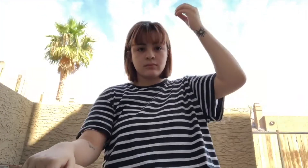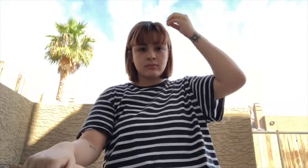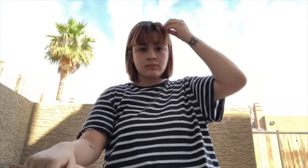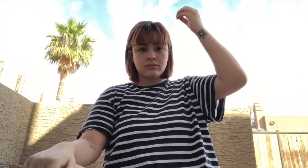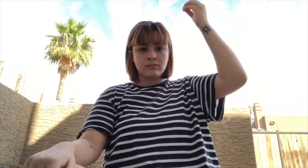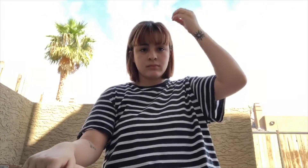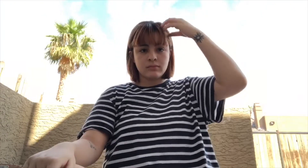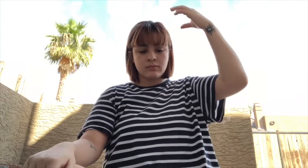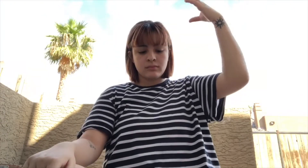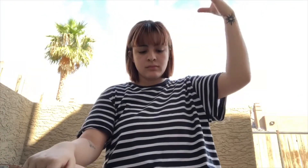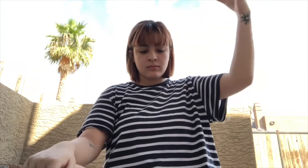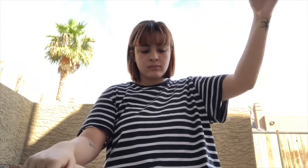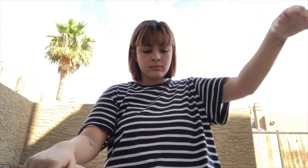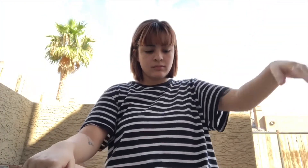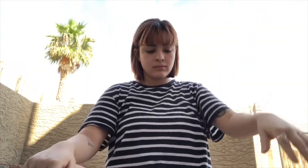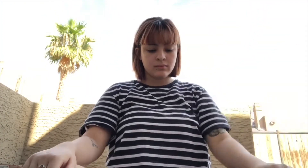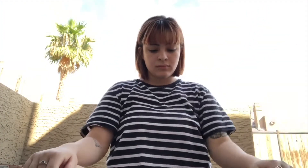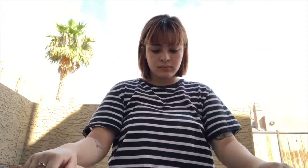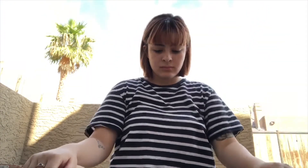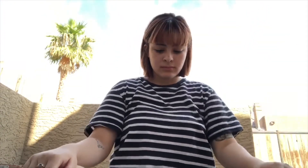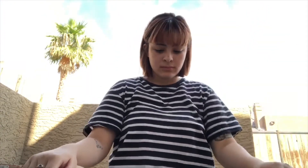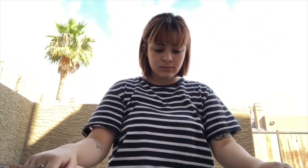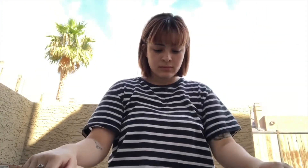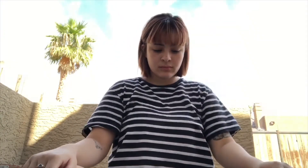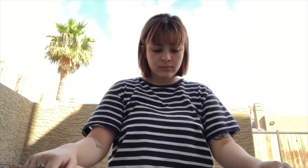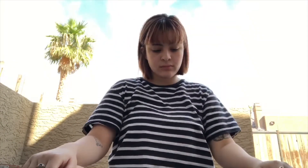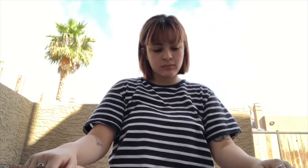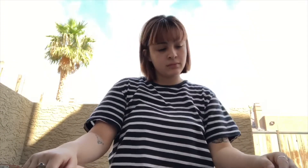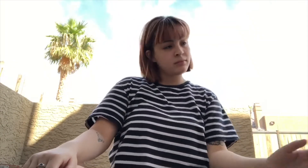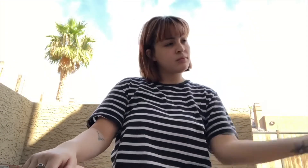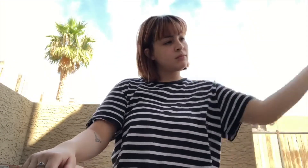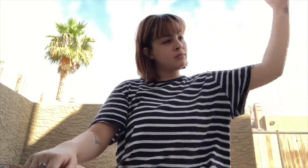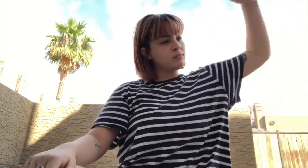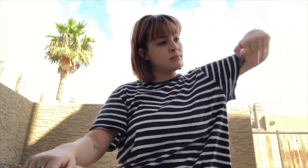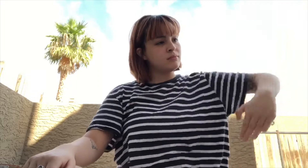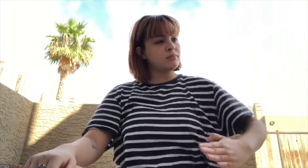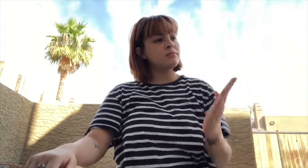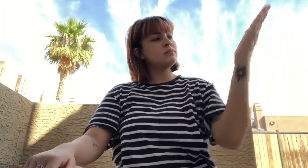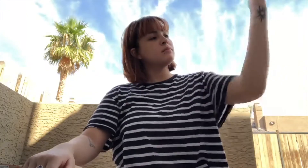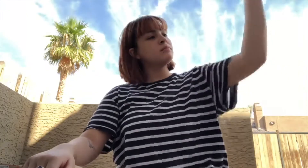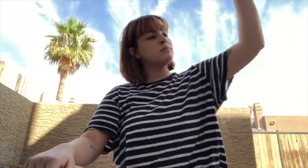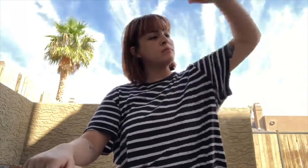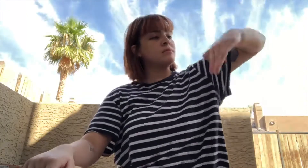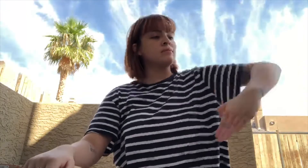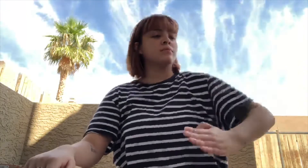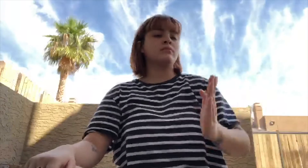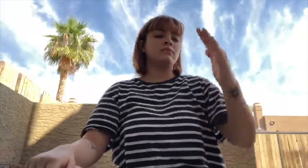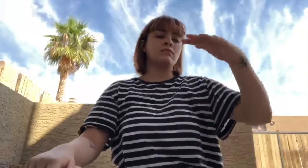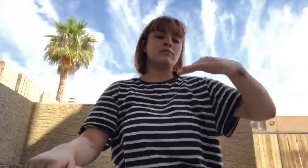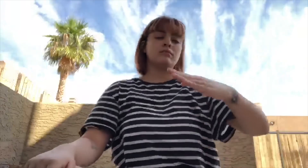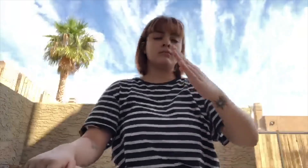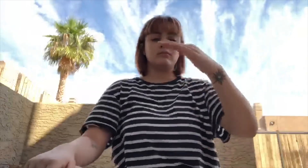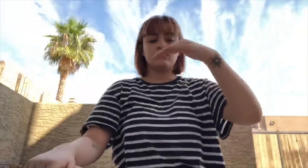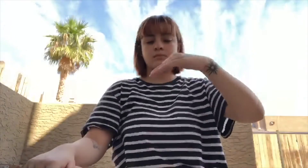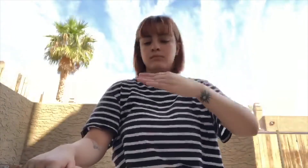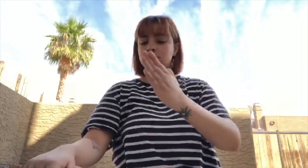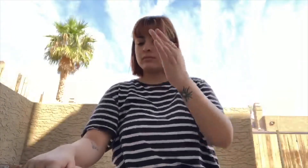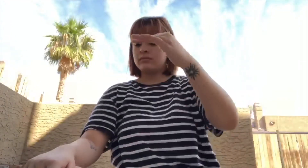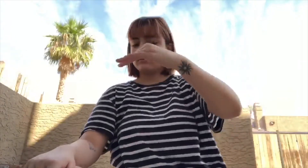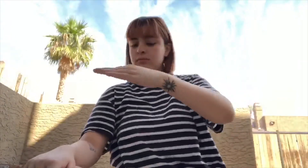ocean again or even giving something of value to you to someone else it is in that action that you will